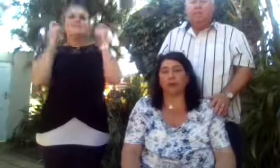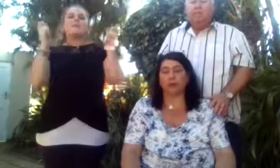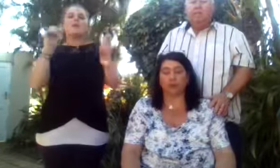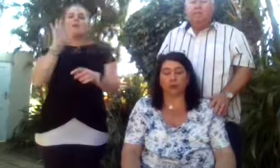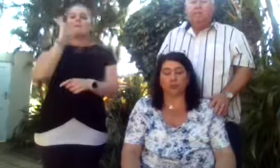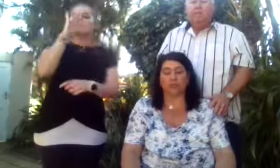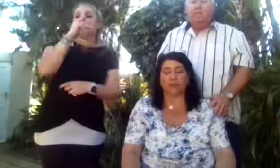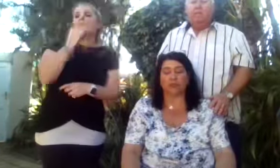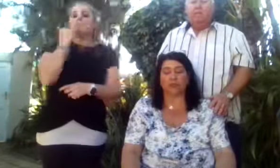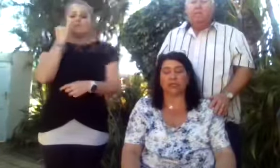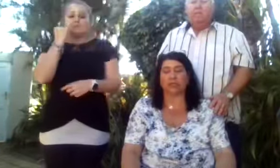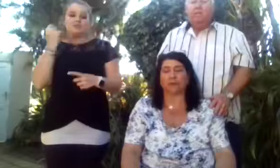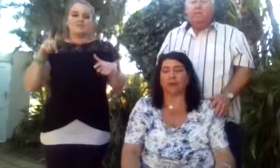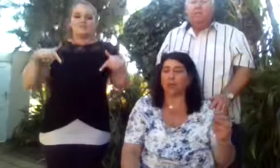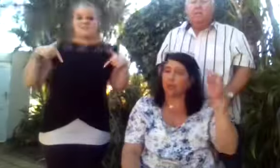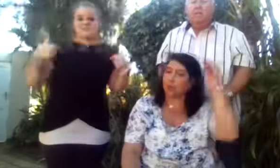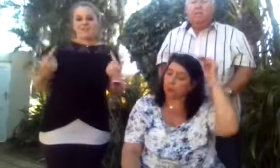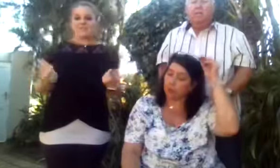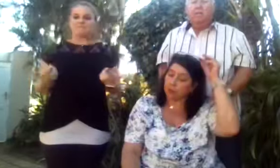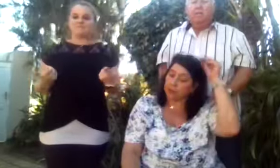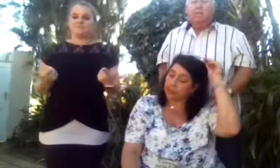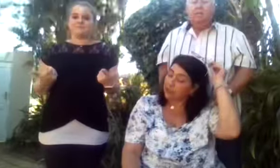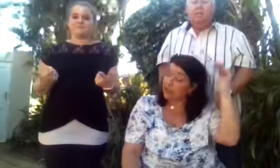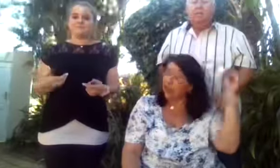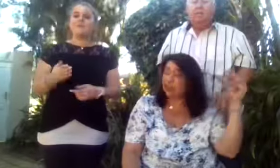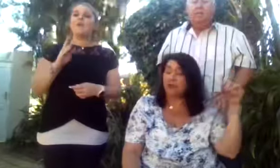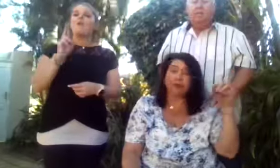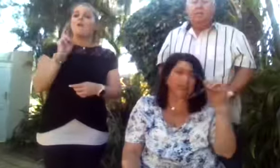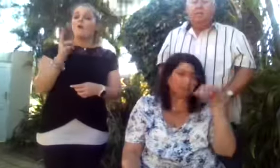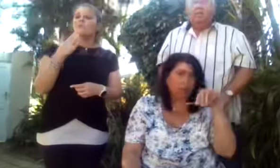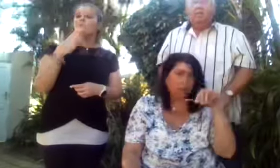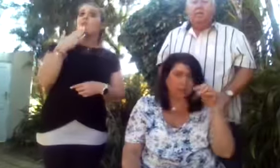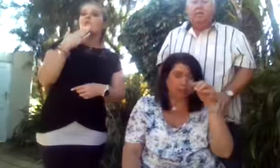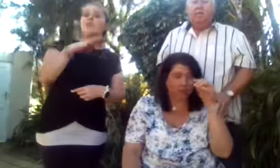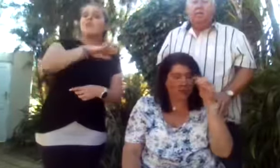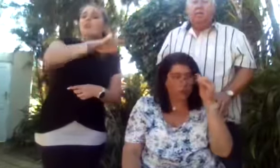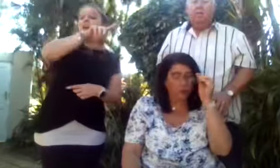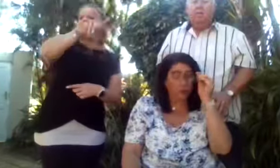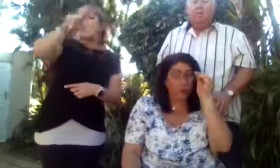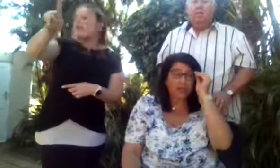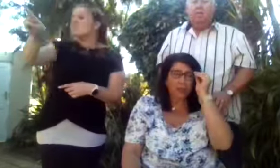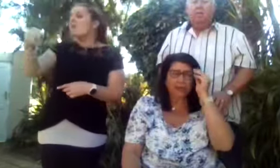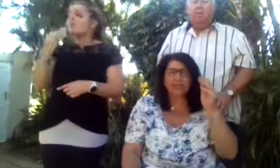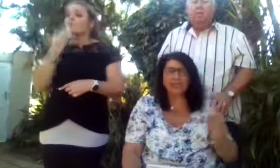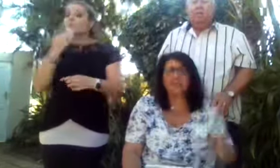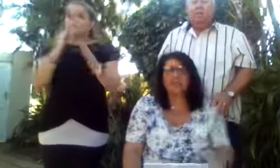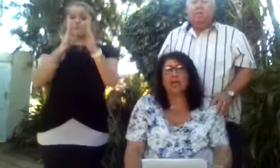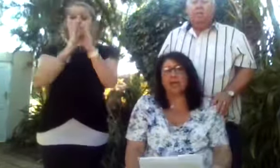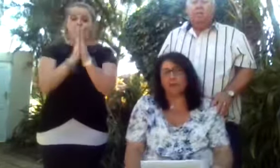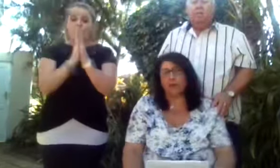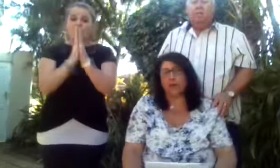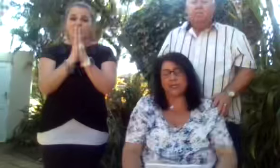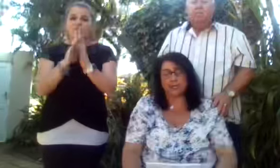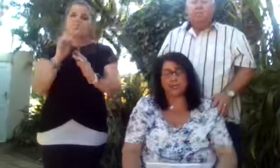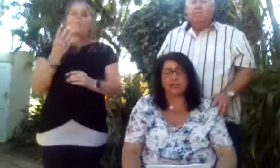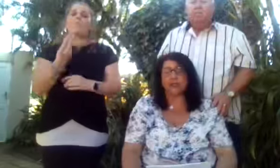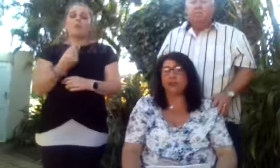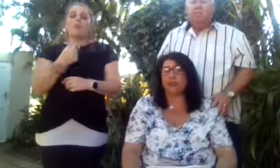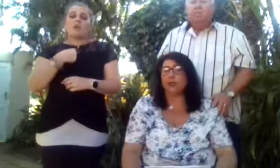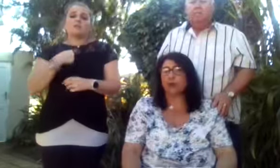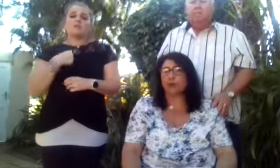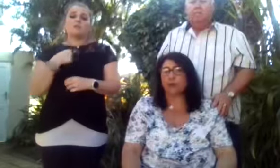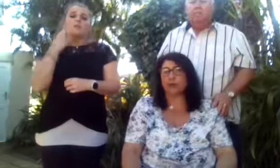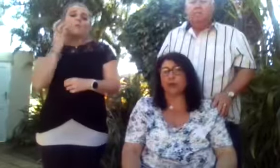of our beautiful daughter, Jessica. We would also like to thank every single person who prayed with us and for us